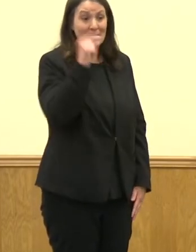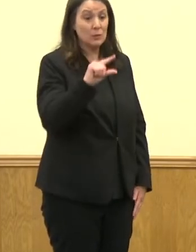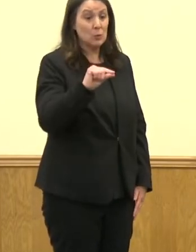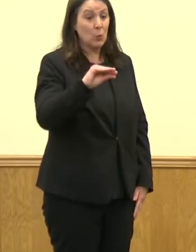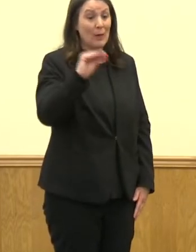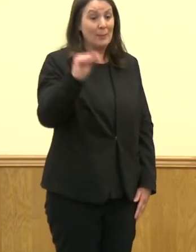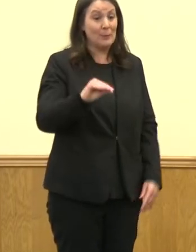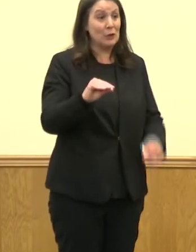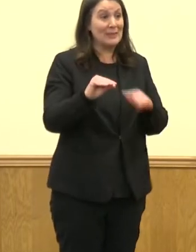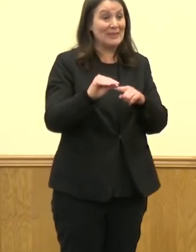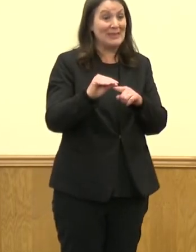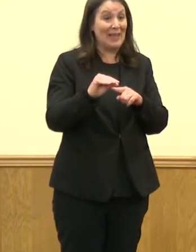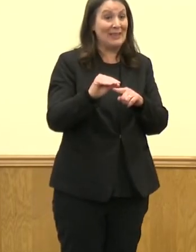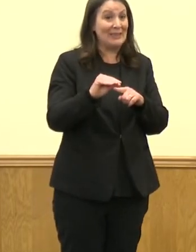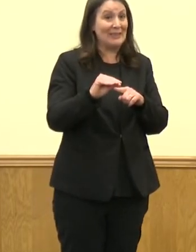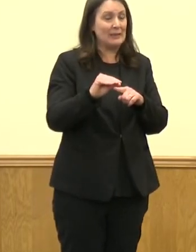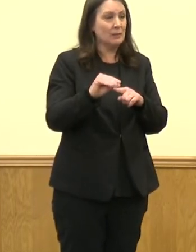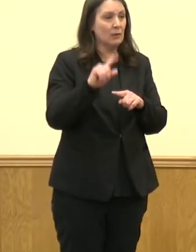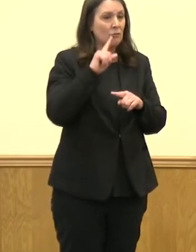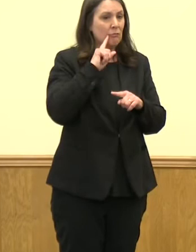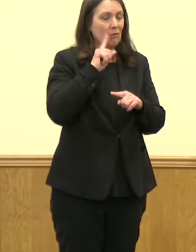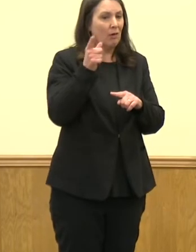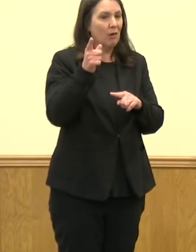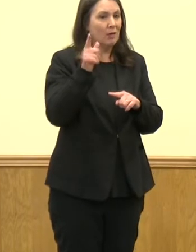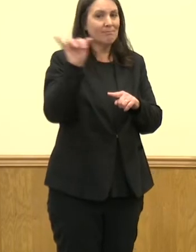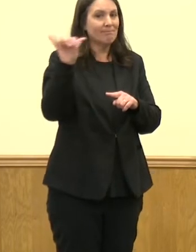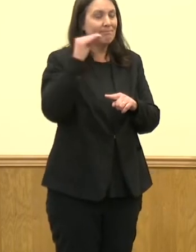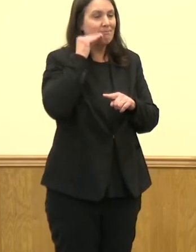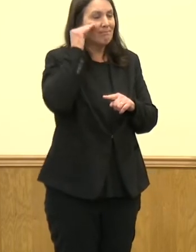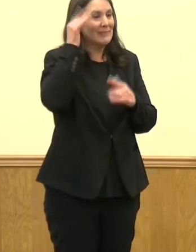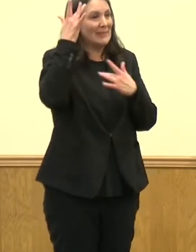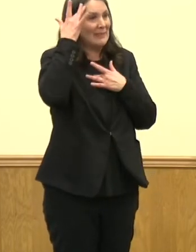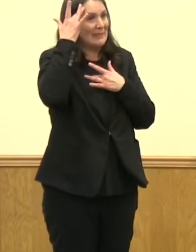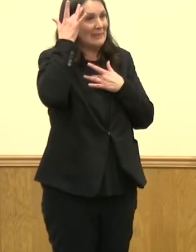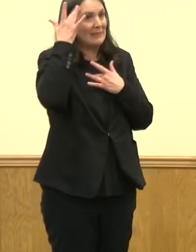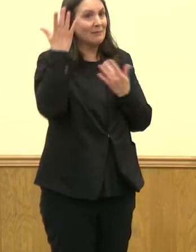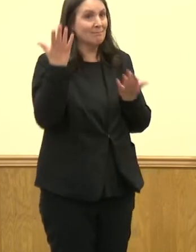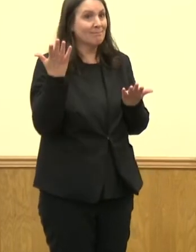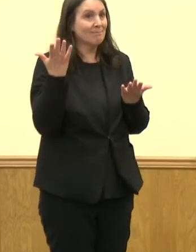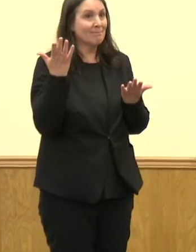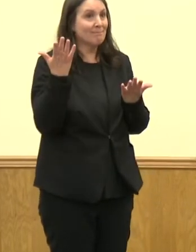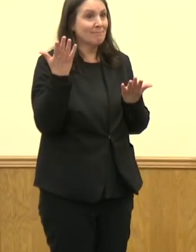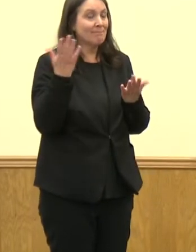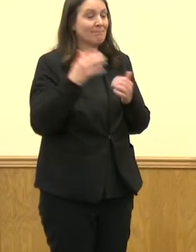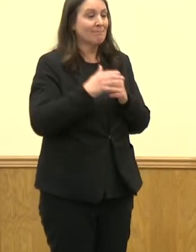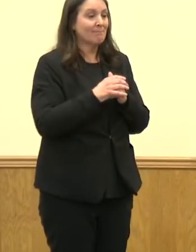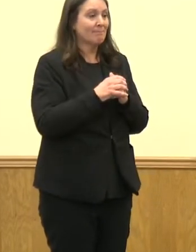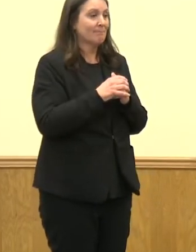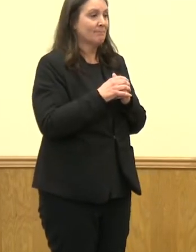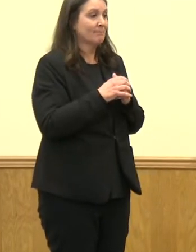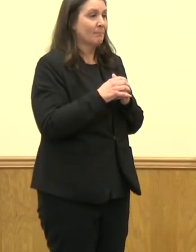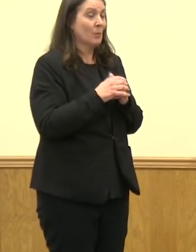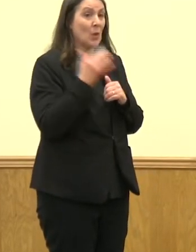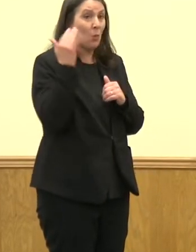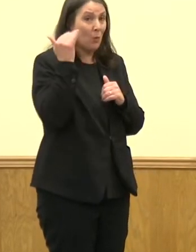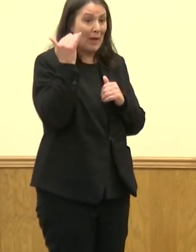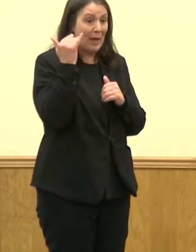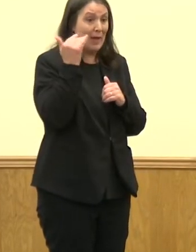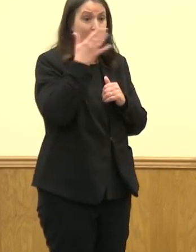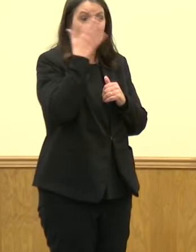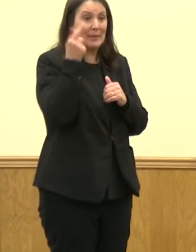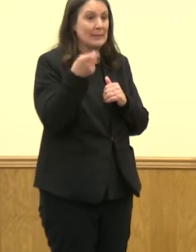higher absentee rate right now amongst our mission partners at St. Francis due to